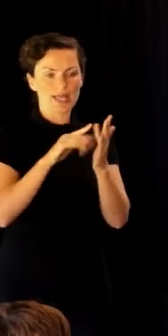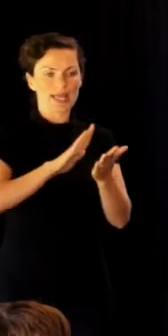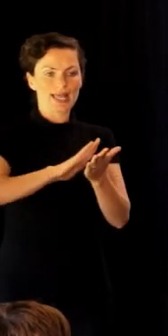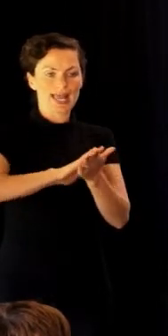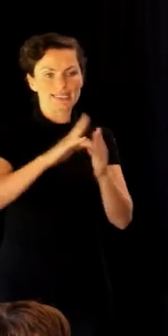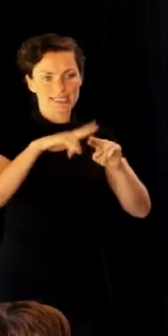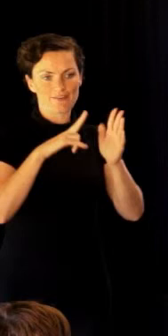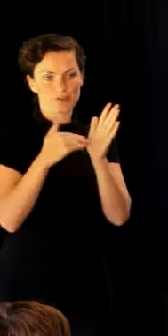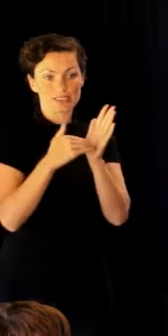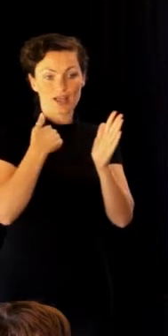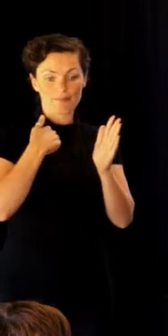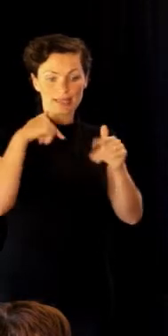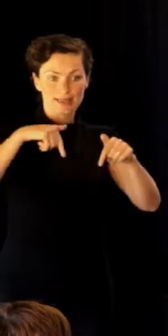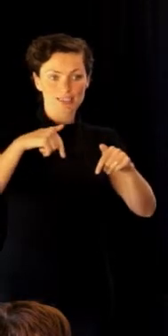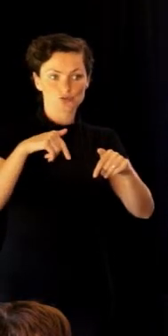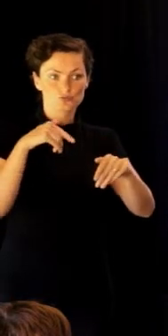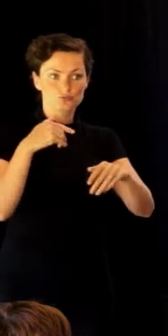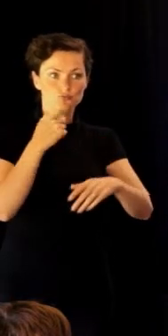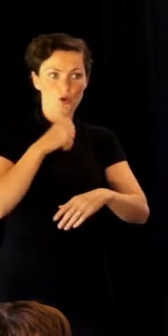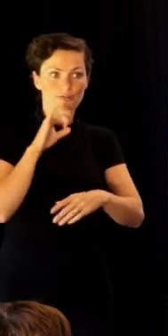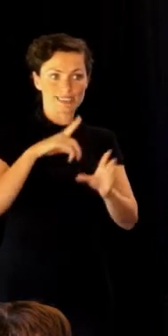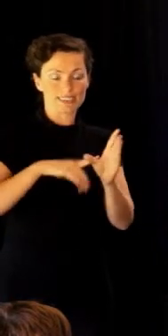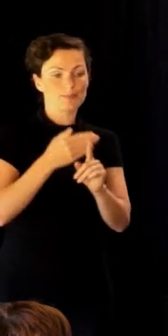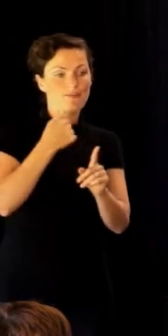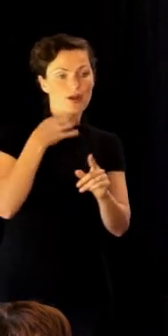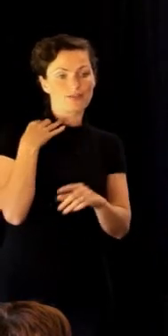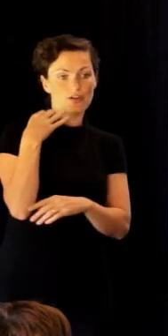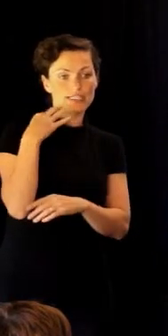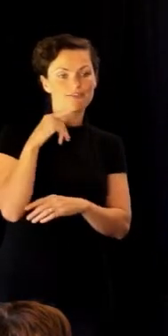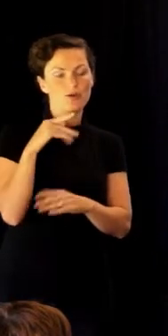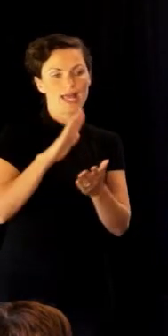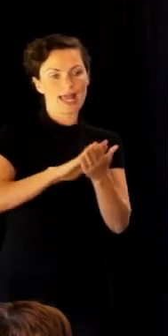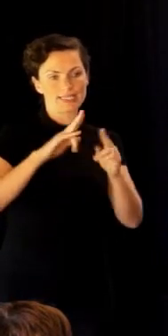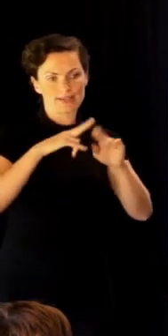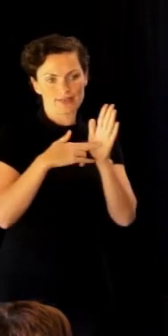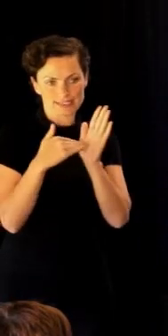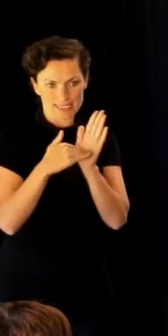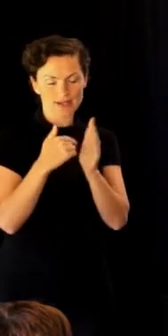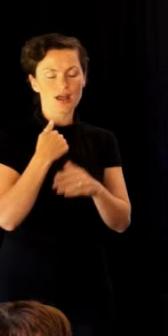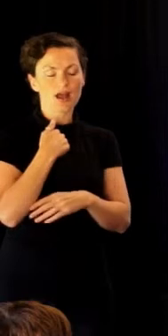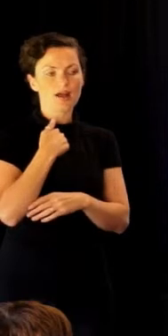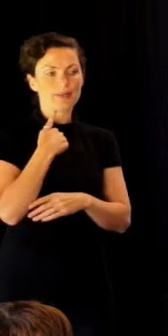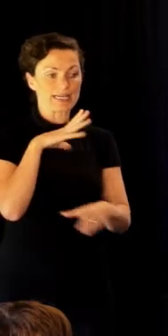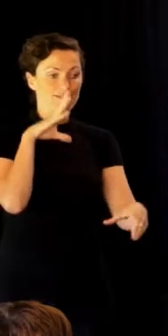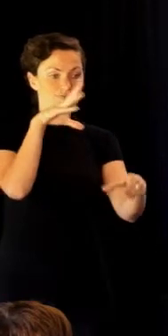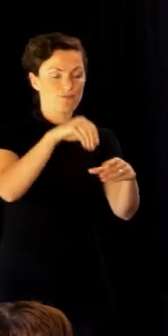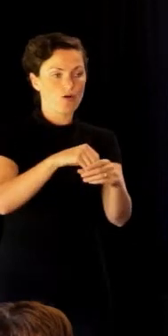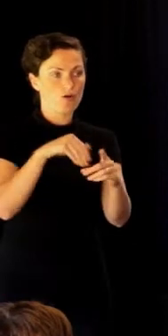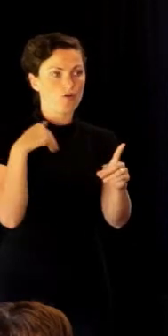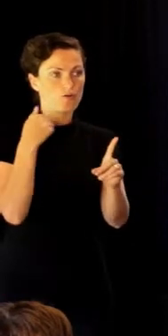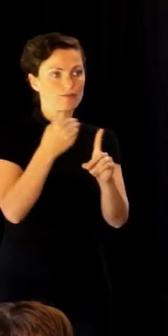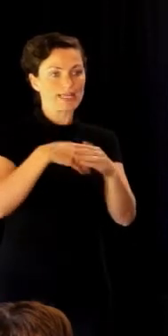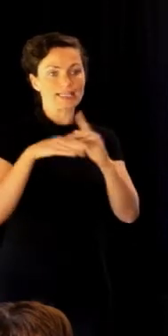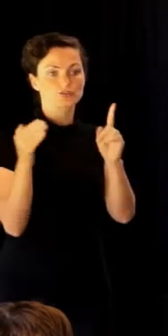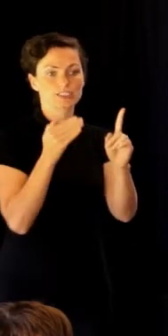Prior to starting in the role, I was a volunteer for the Haemophilia Foundation and I've been involved in the